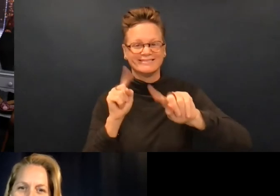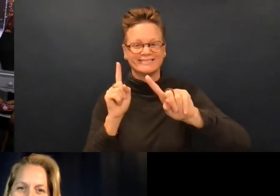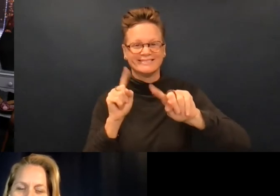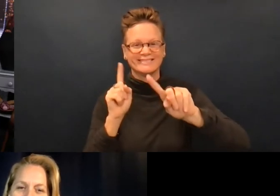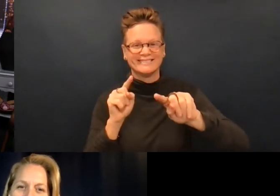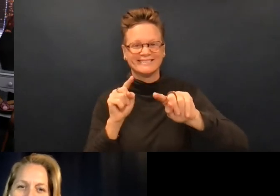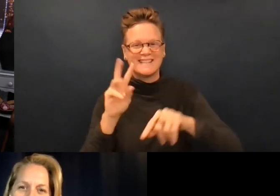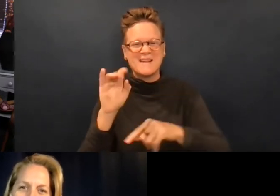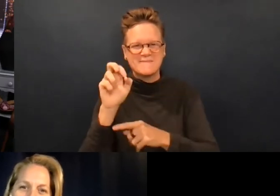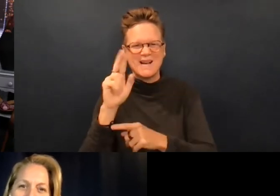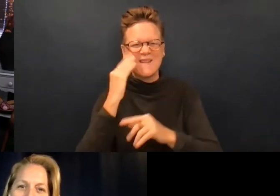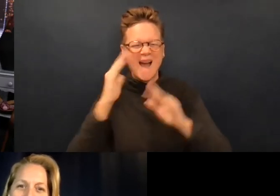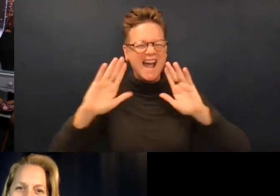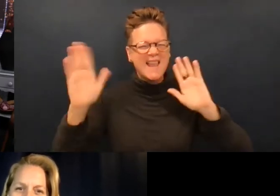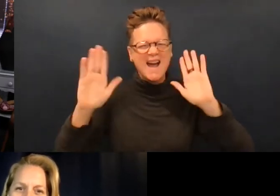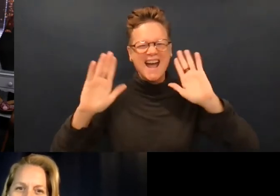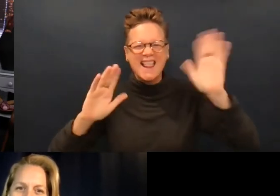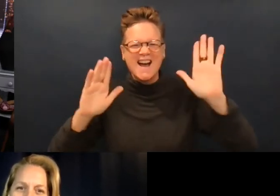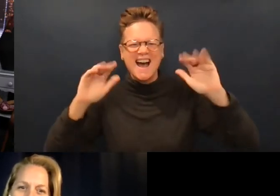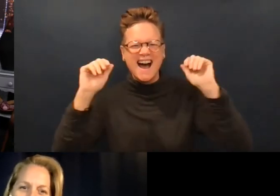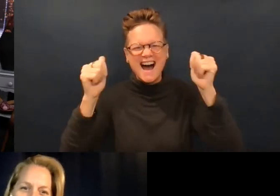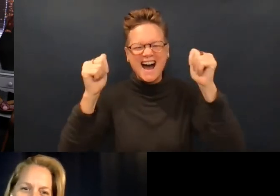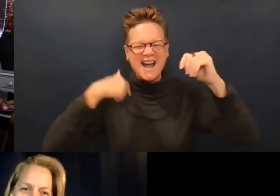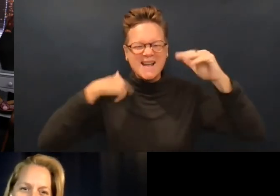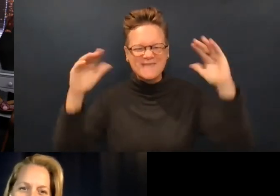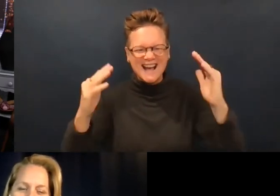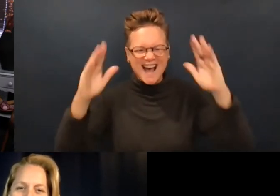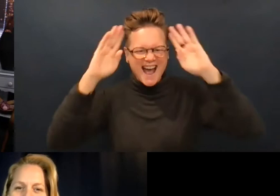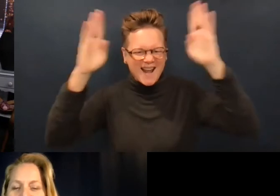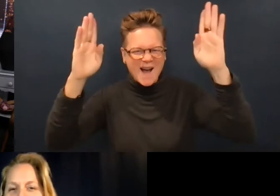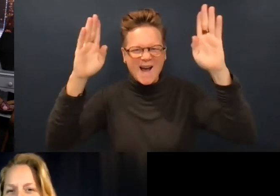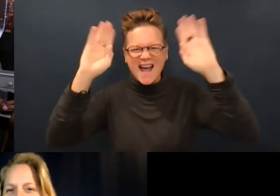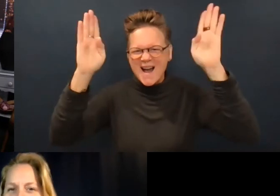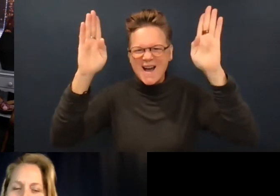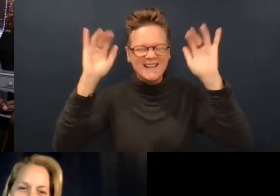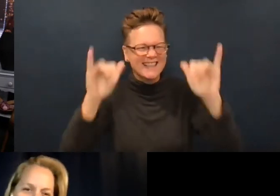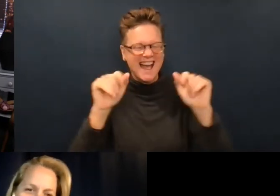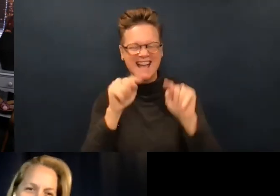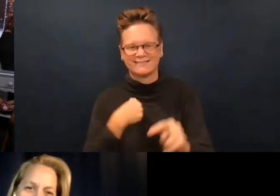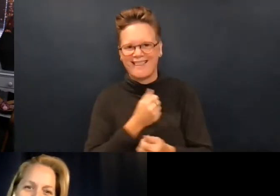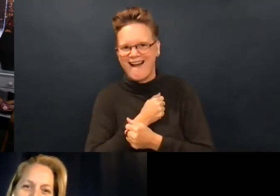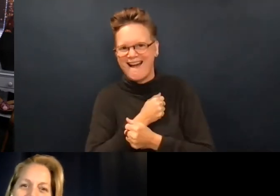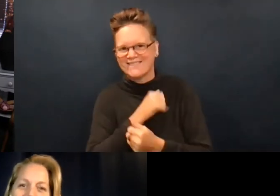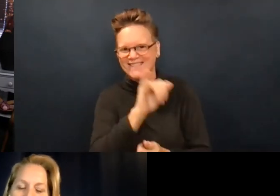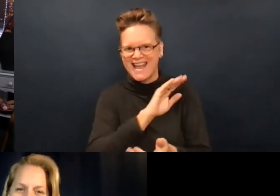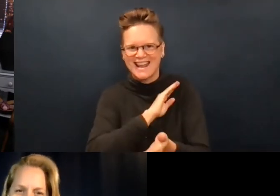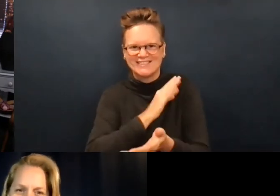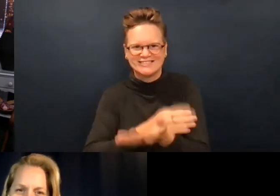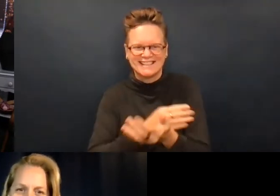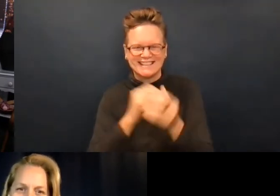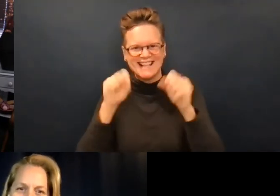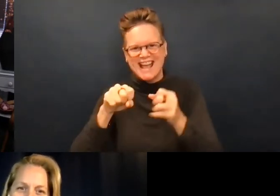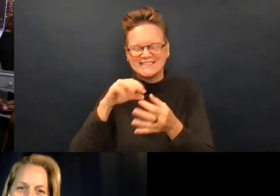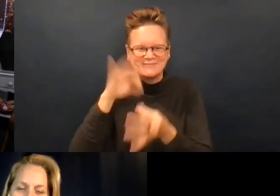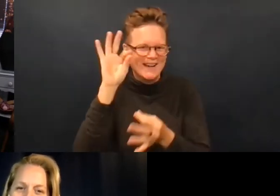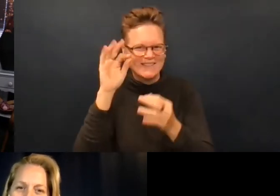people have already started adding their comments. You know, people who've come to the webinars, they say, hello, how's everybody doing? That's what